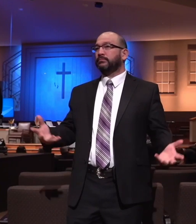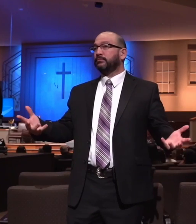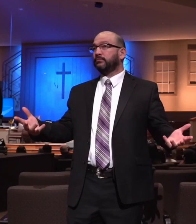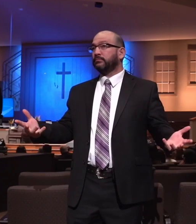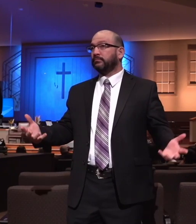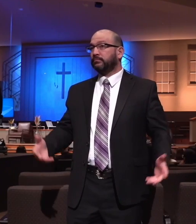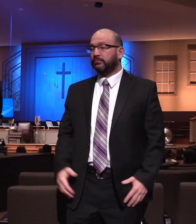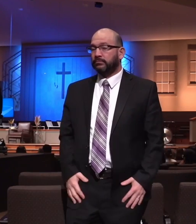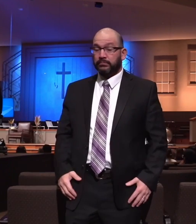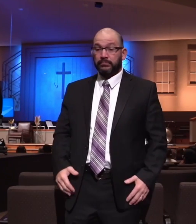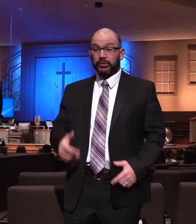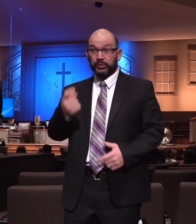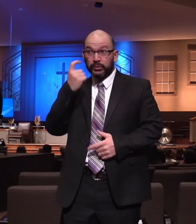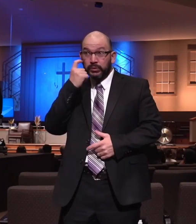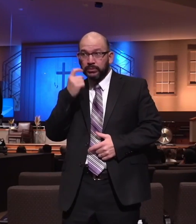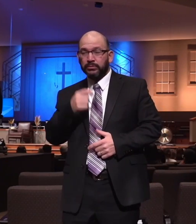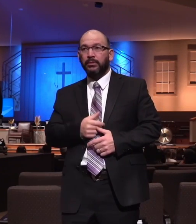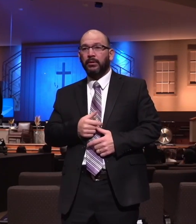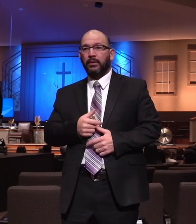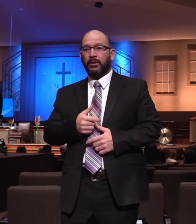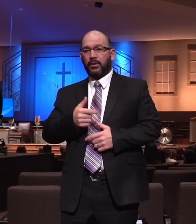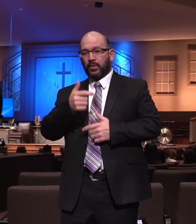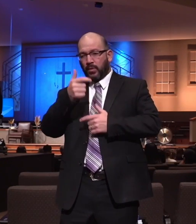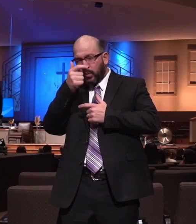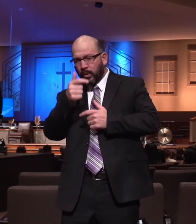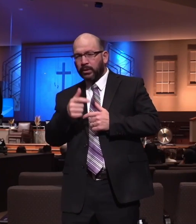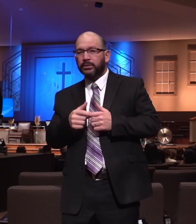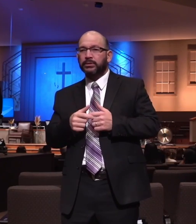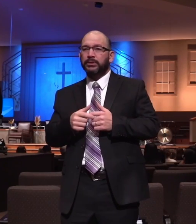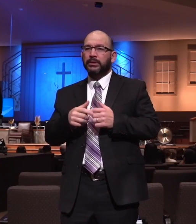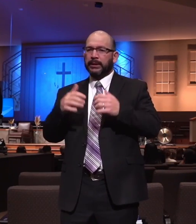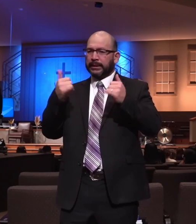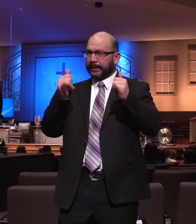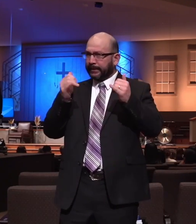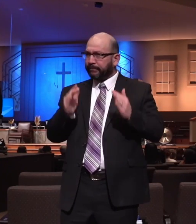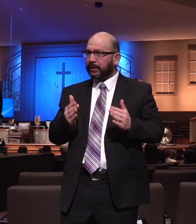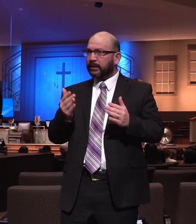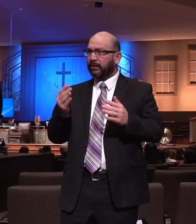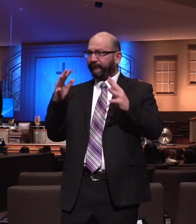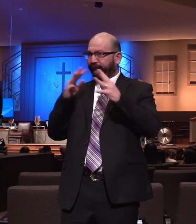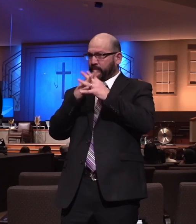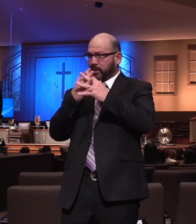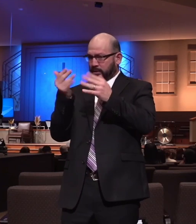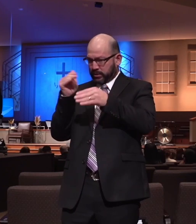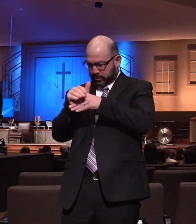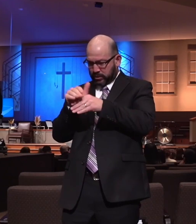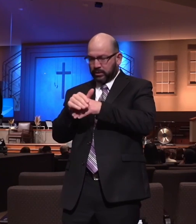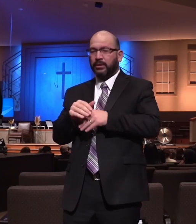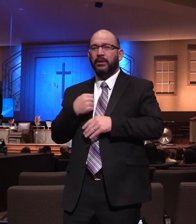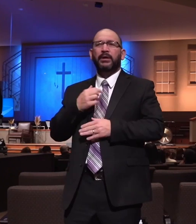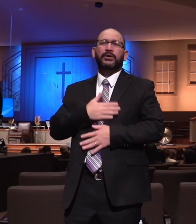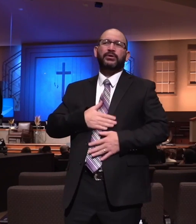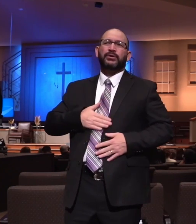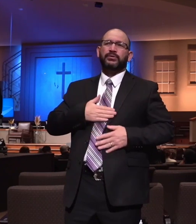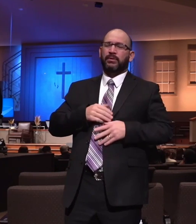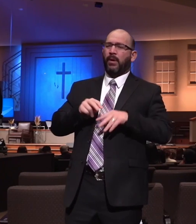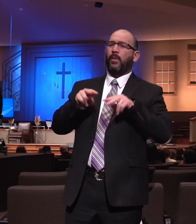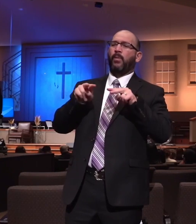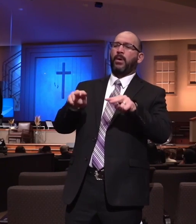I was watching one of our players last night. He had a couple of really good plays. And I've so enjoyed coming out to some of the practices or